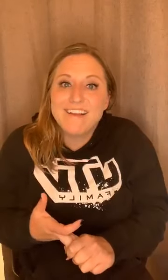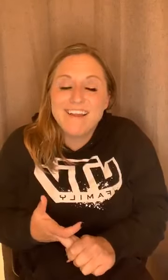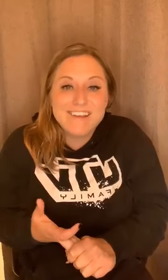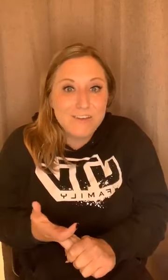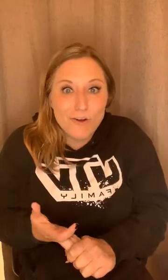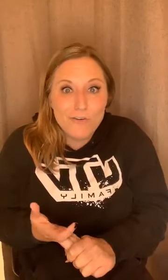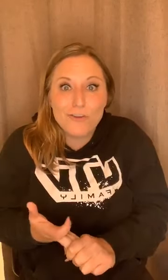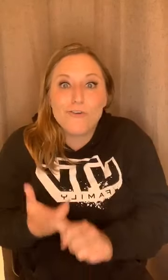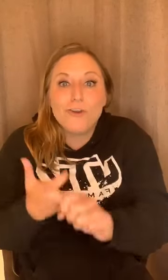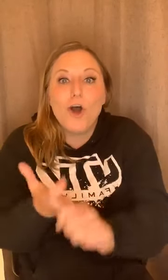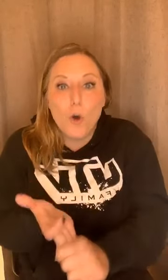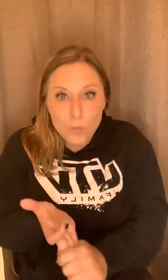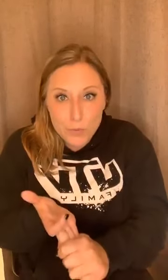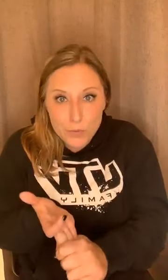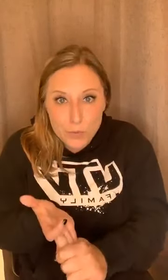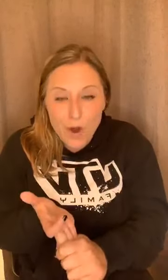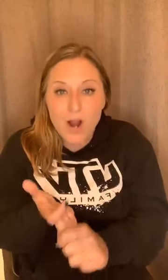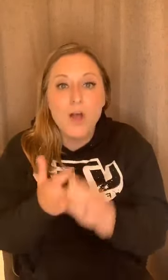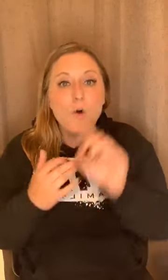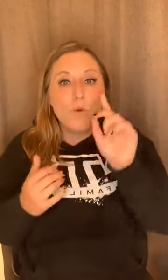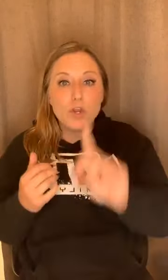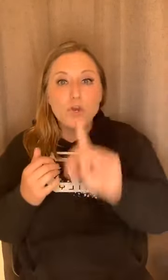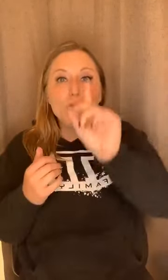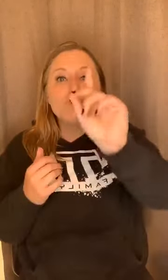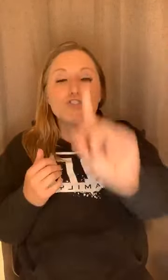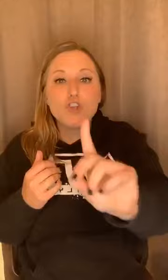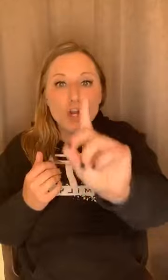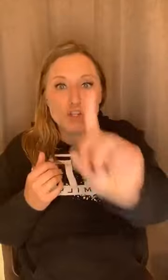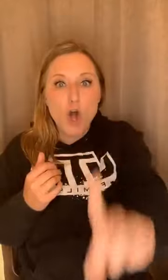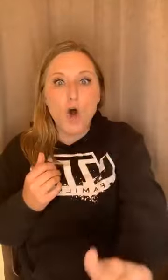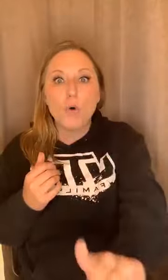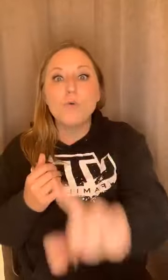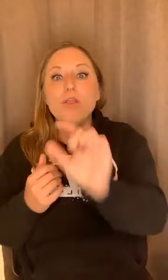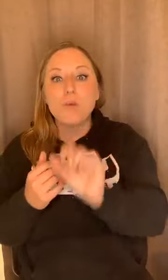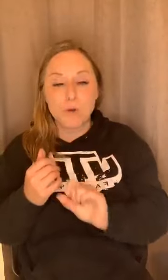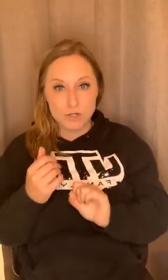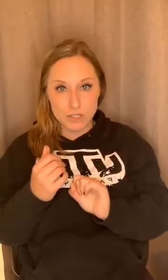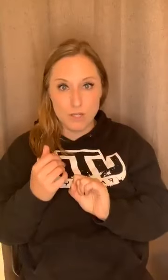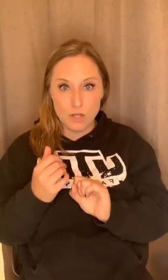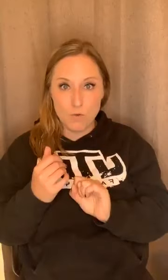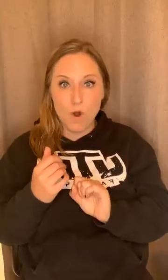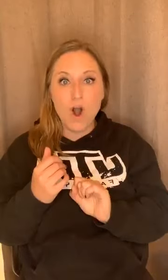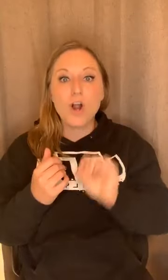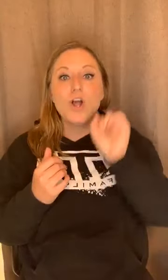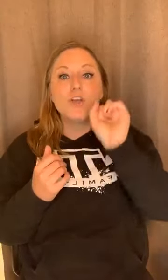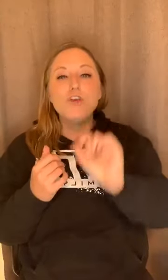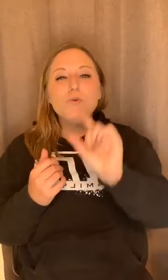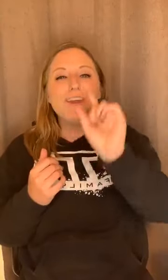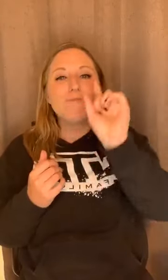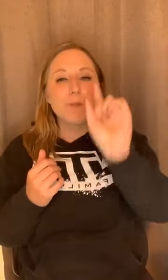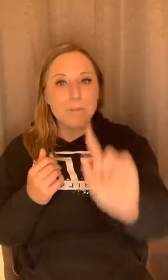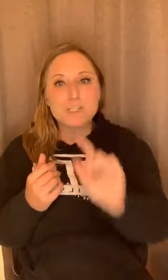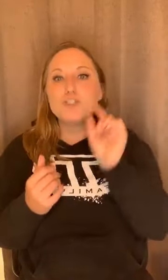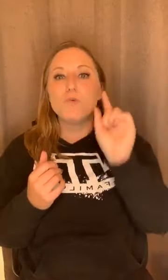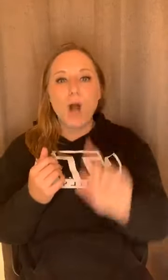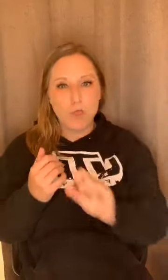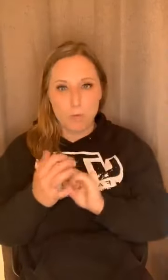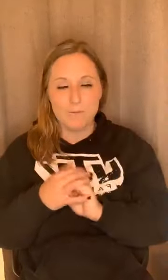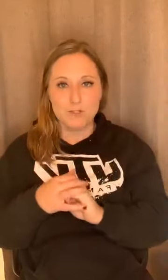you know, you can own who you are. When you start to own the person that you are, you give permission to other women to